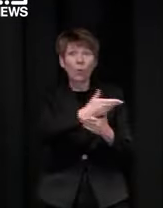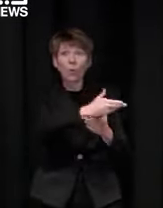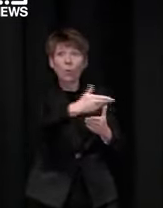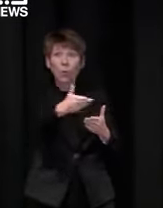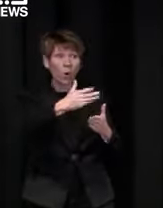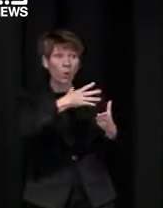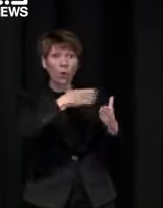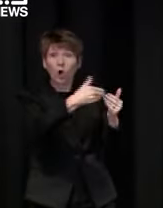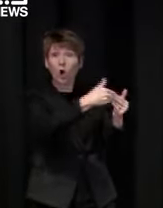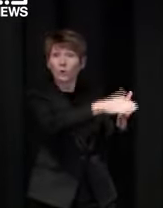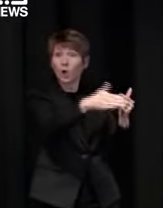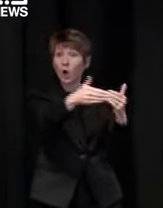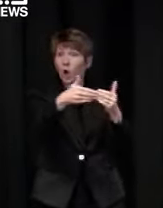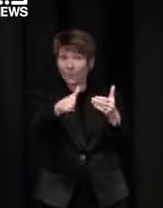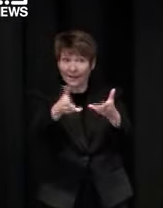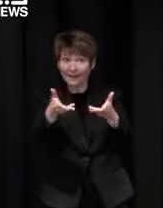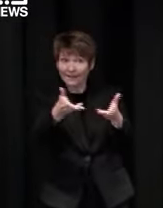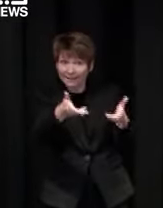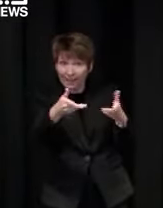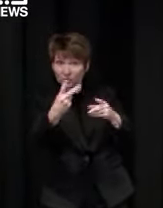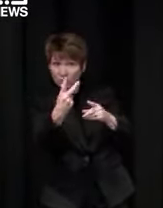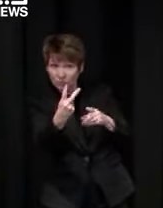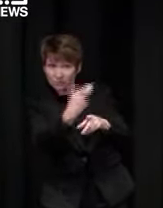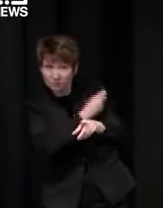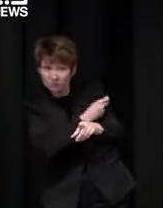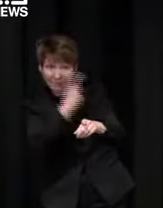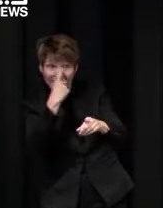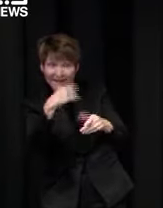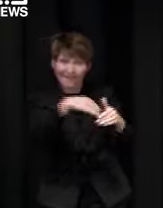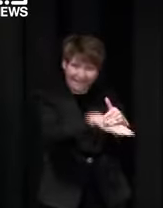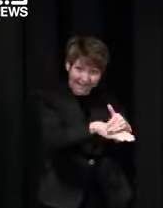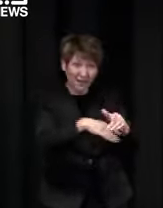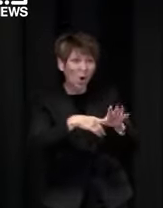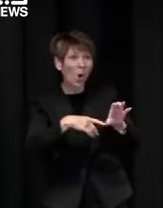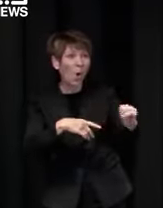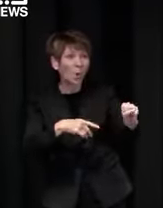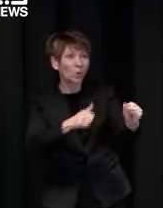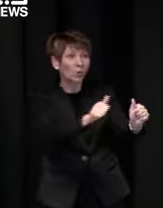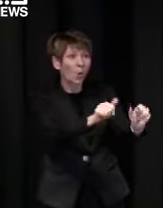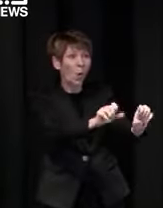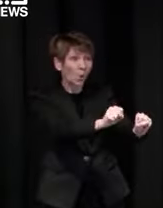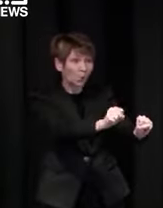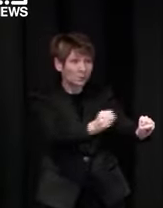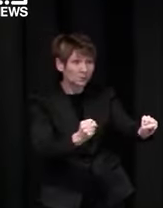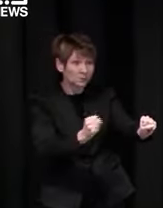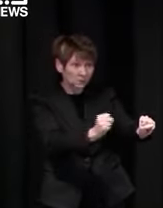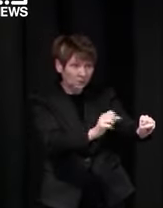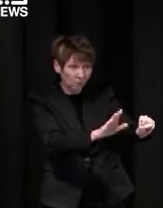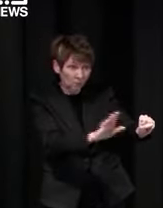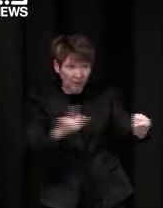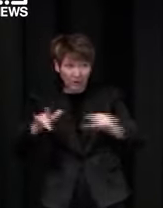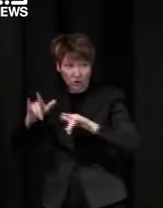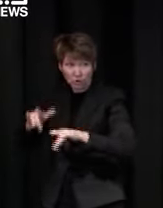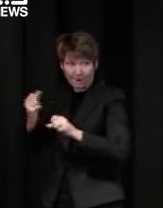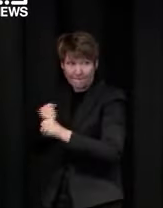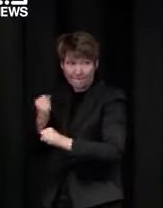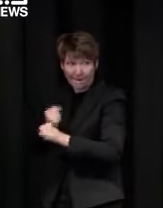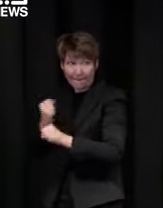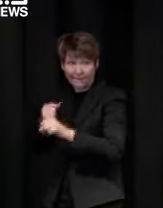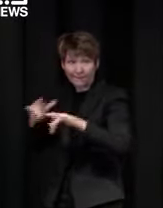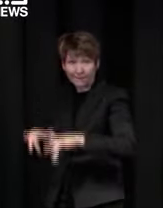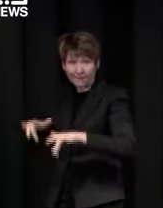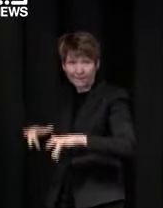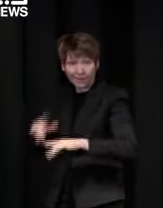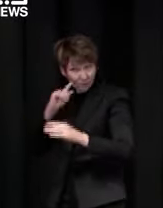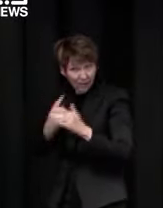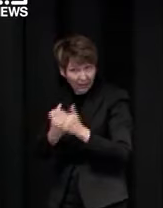way of of doing that through services no look the the road map the road map um has um you know various things